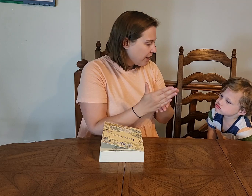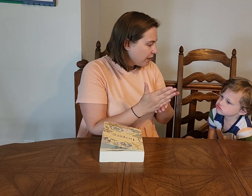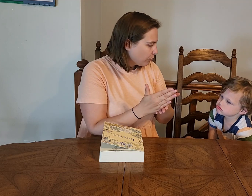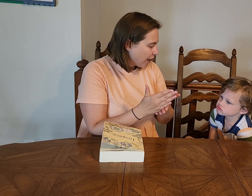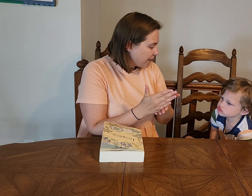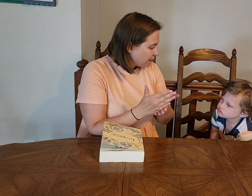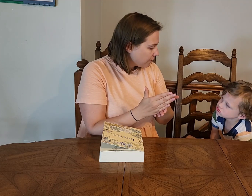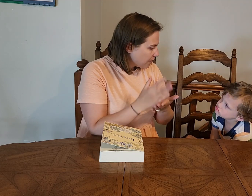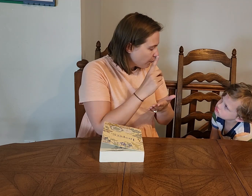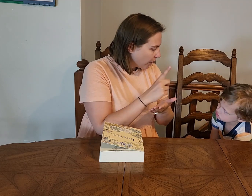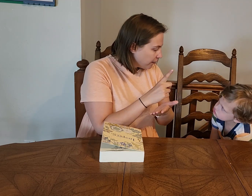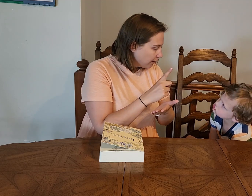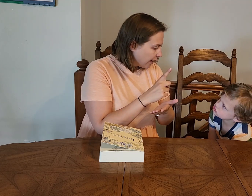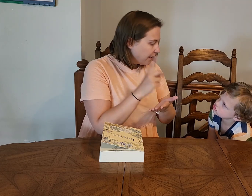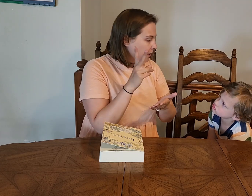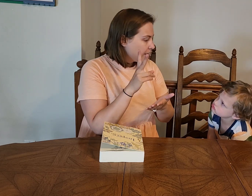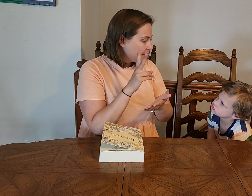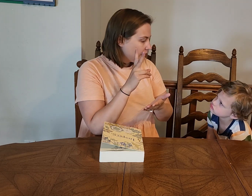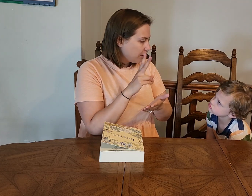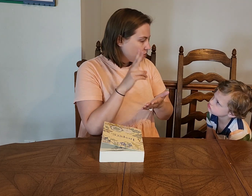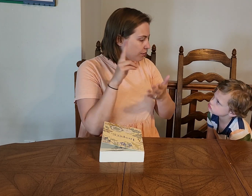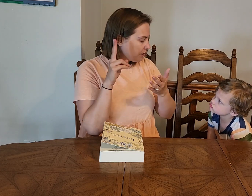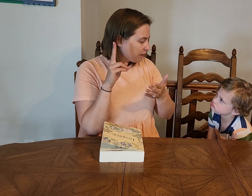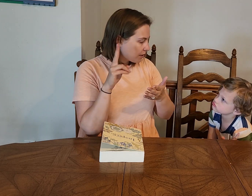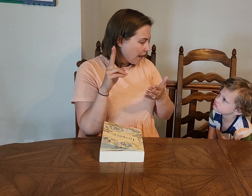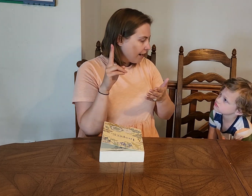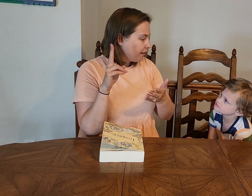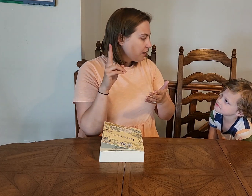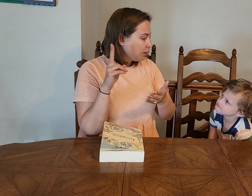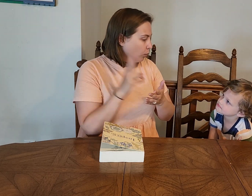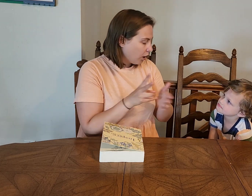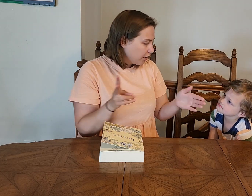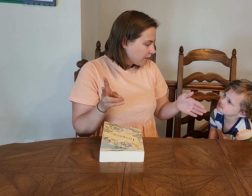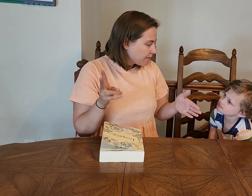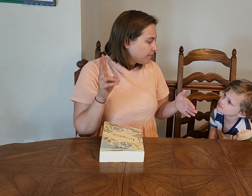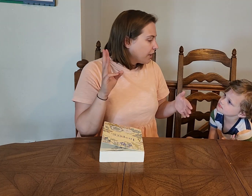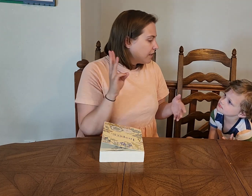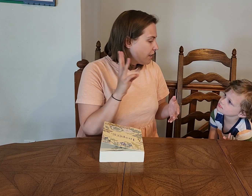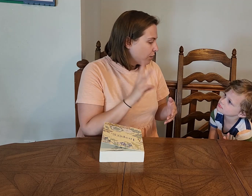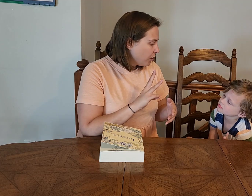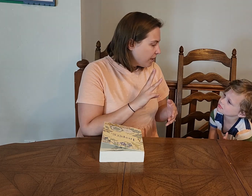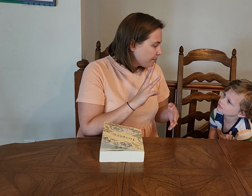thing, right? Day one, life. Day two, the sky and the waters. And day three?